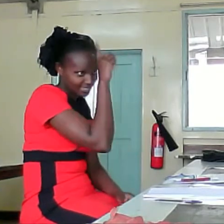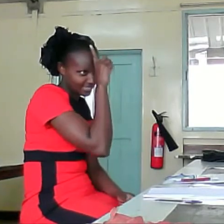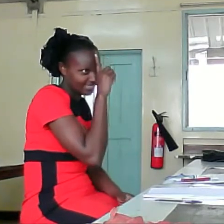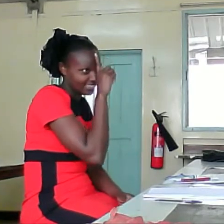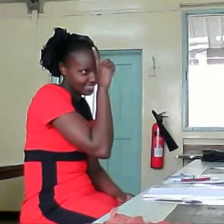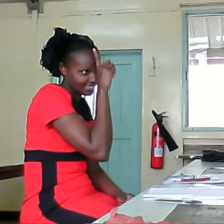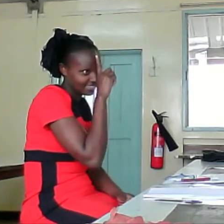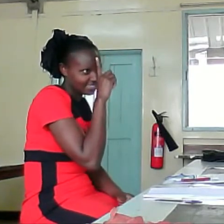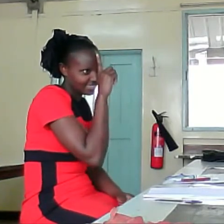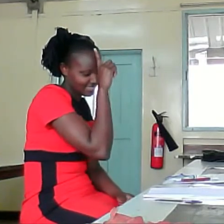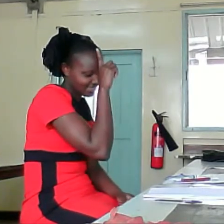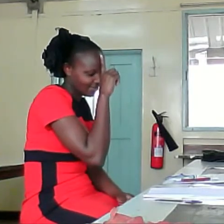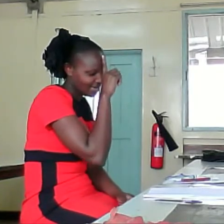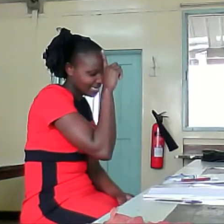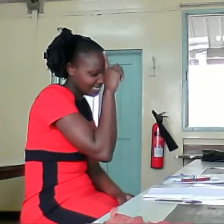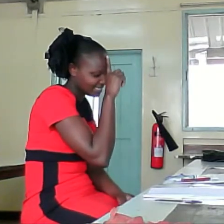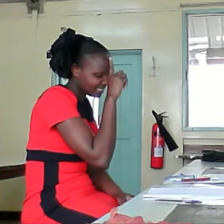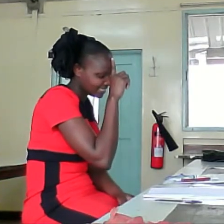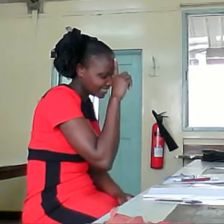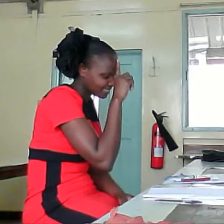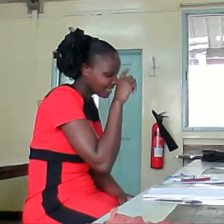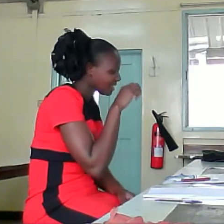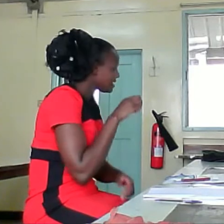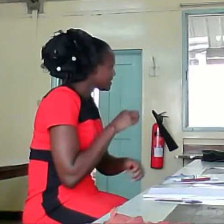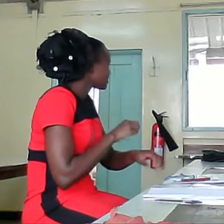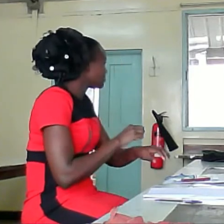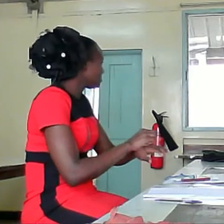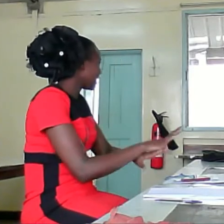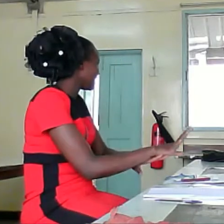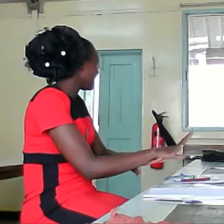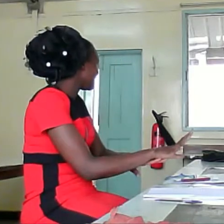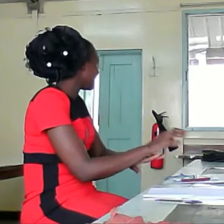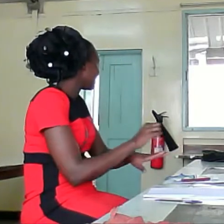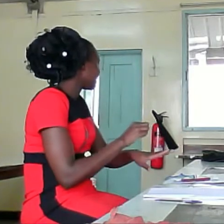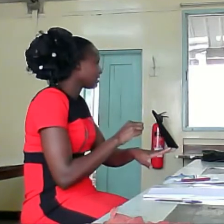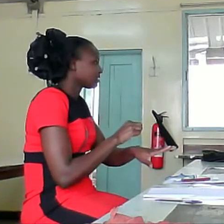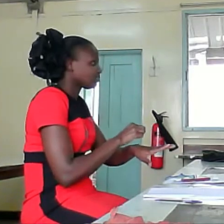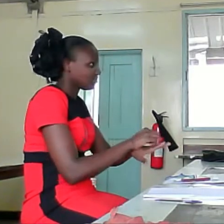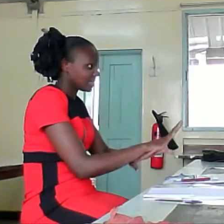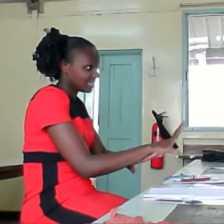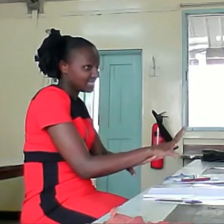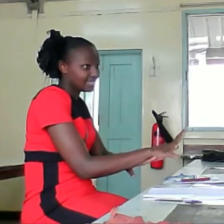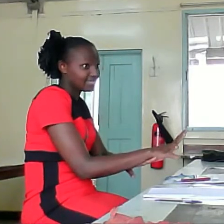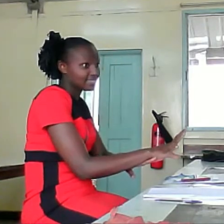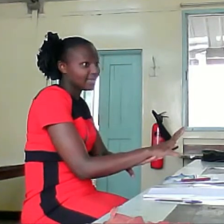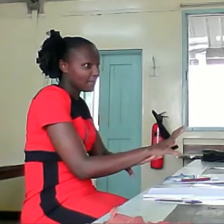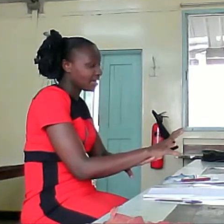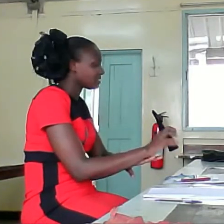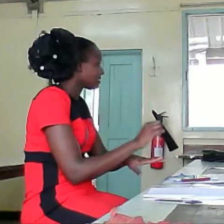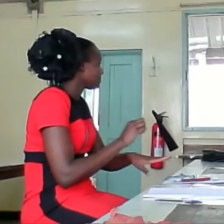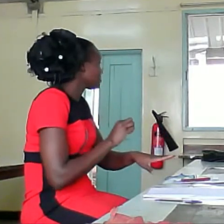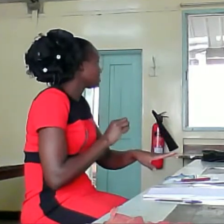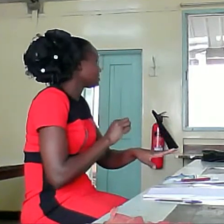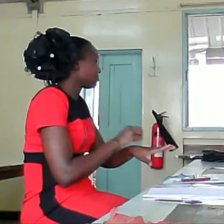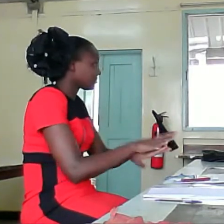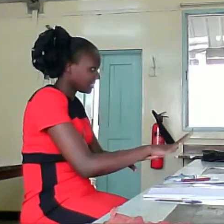serious, serious. Spread, spread, some other. Spread,